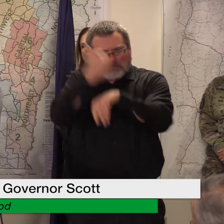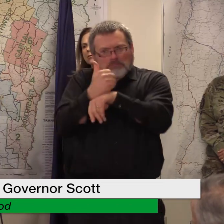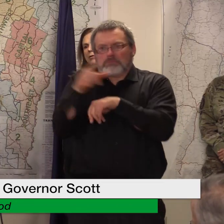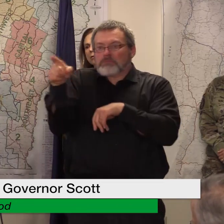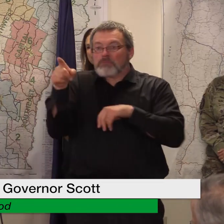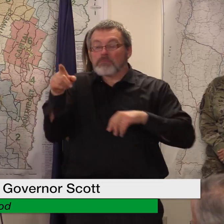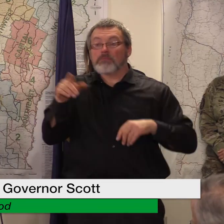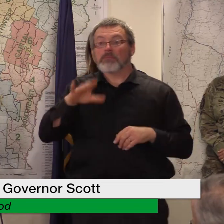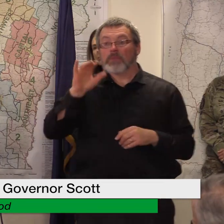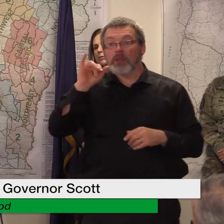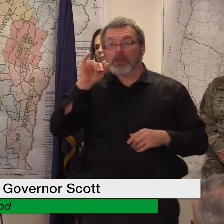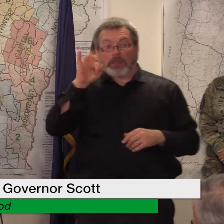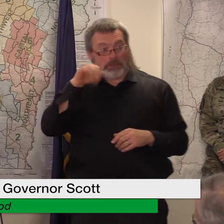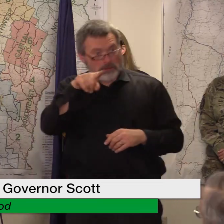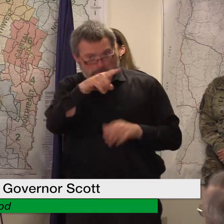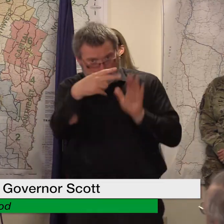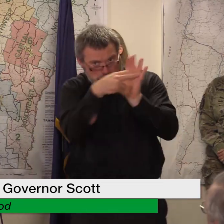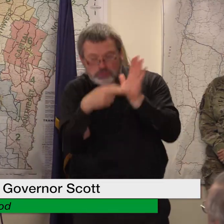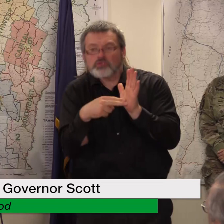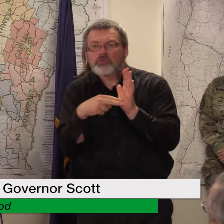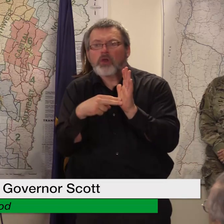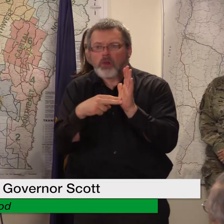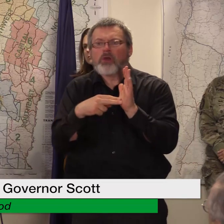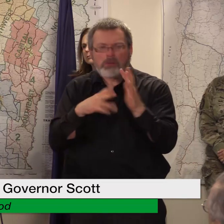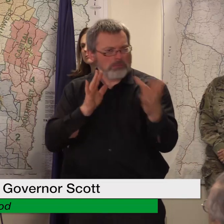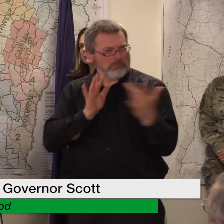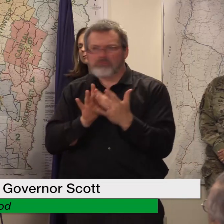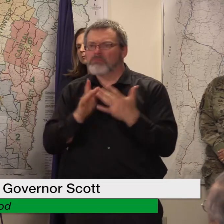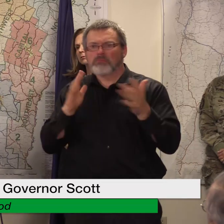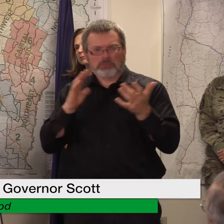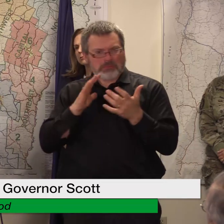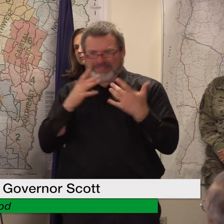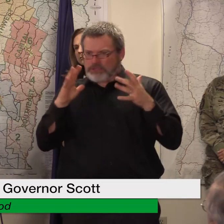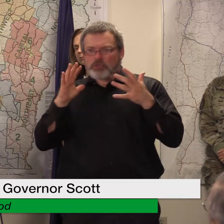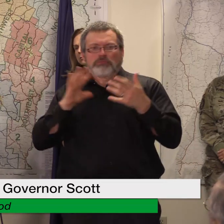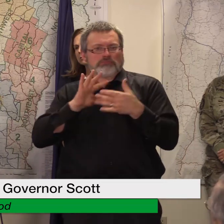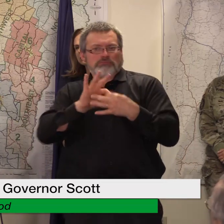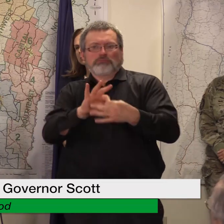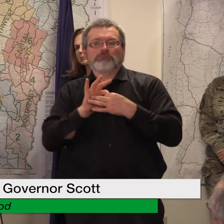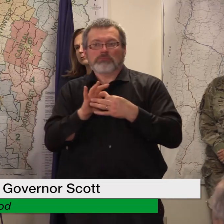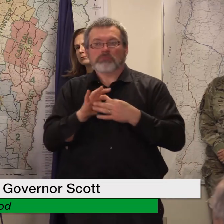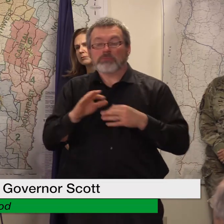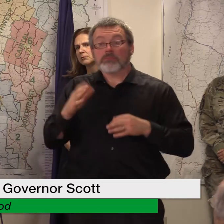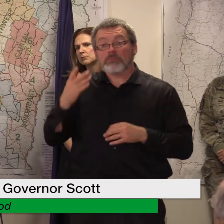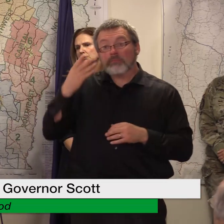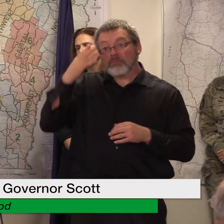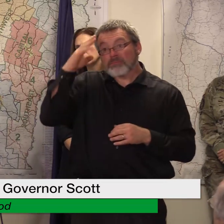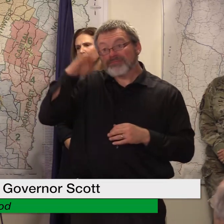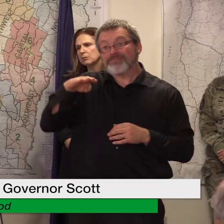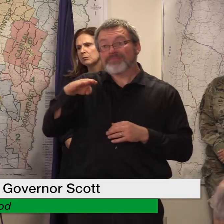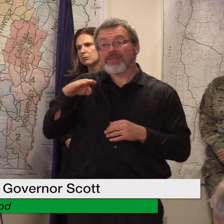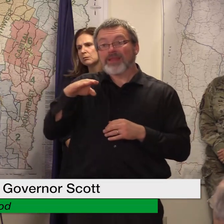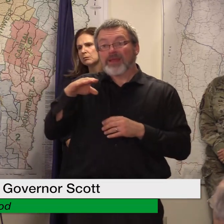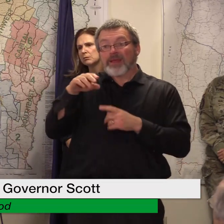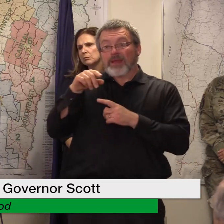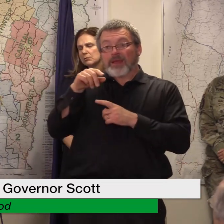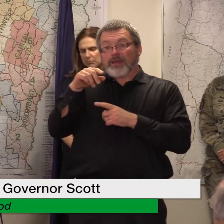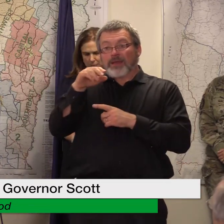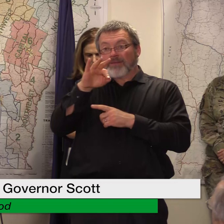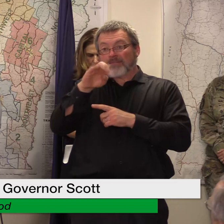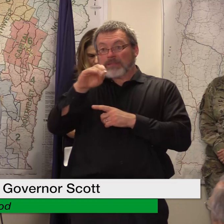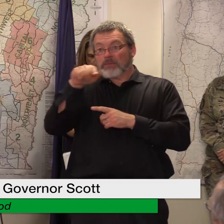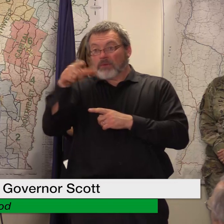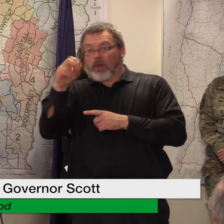they called uh fema it's unfortunate that the the disaster assistance.gov only works if you're in a declared counties but you can